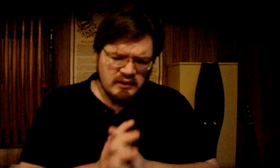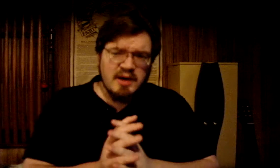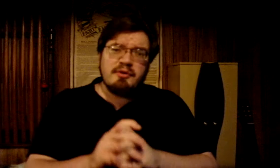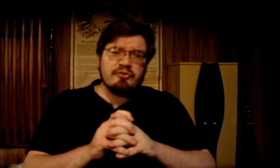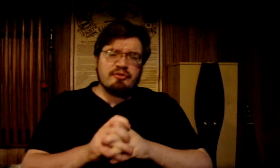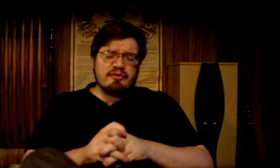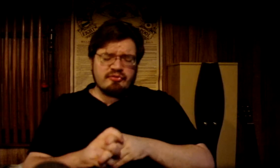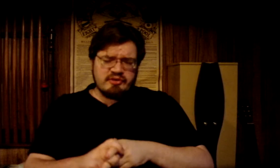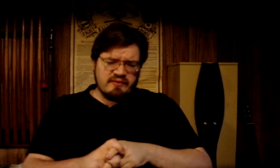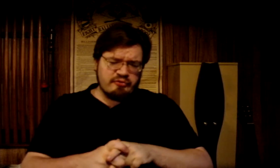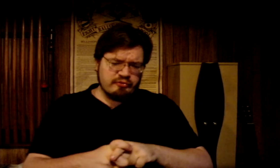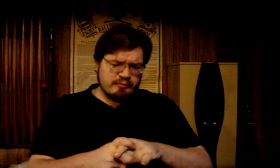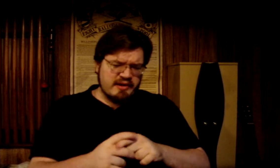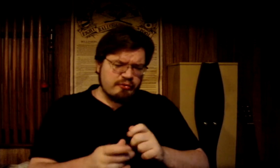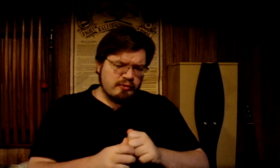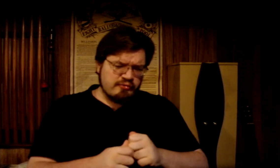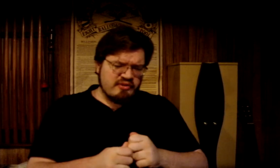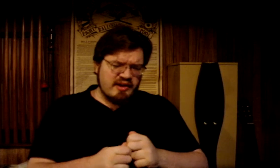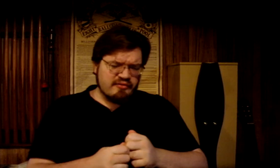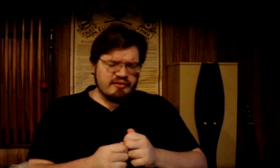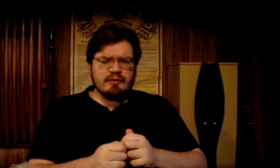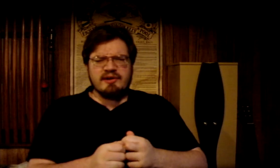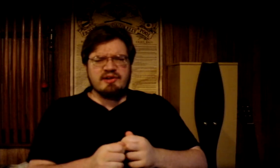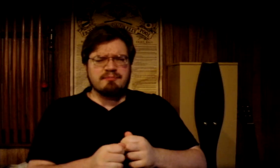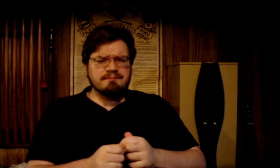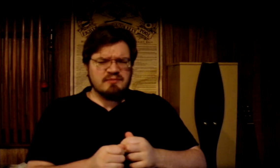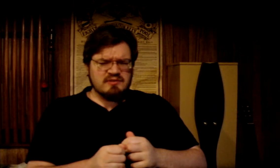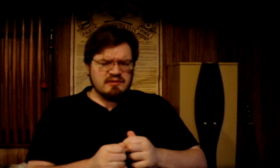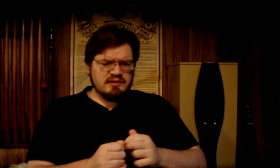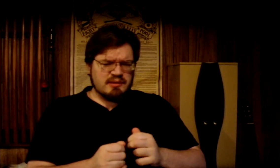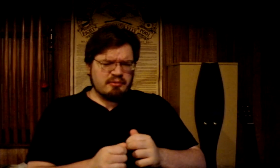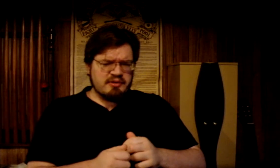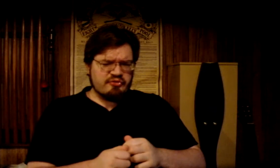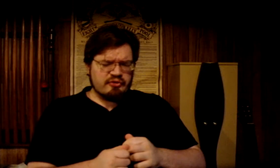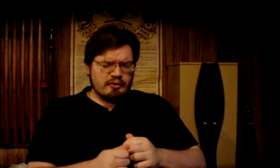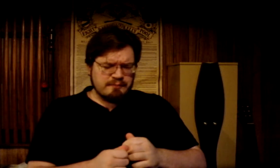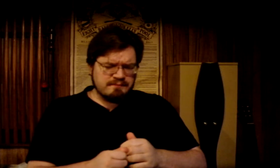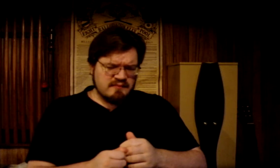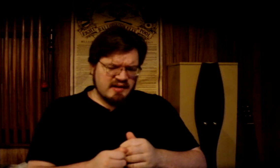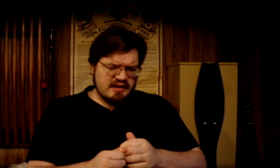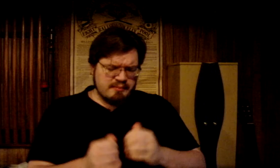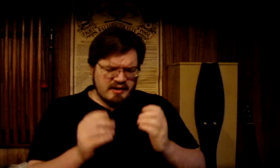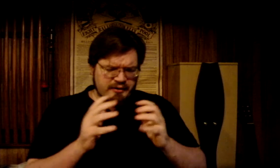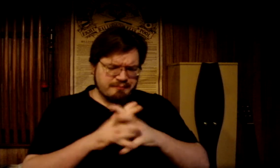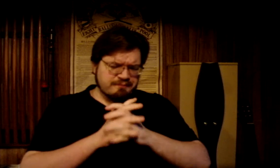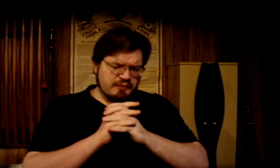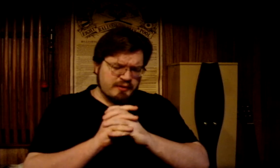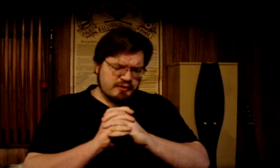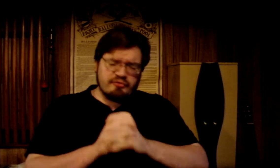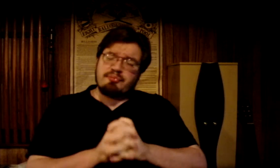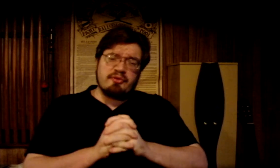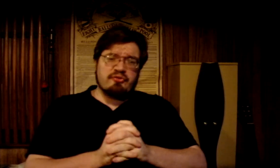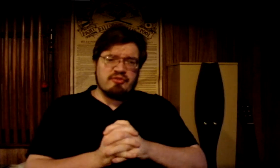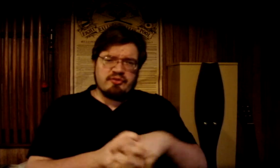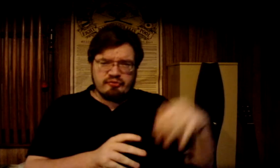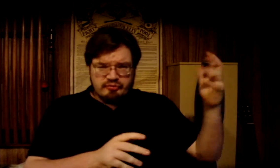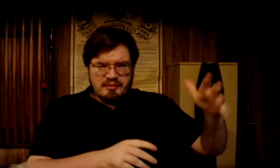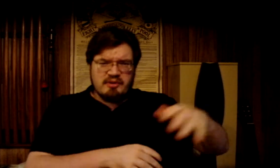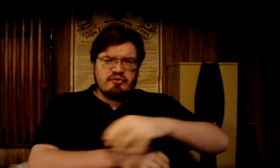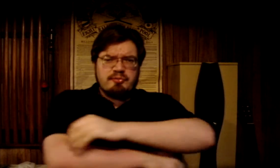I'm Ozzy Griffin, and this is a redo of a video I did a couple of minutes ago about conspiracy theories. This should be in my conspiracy